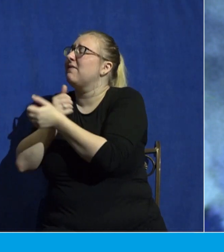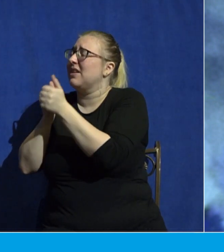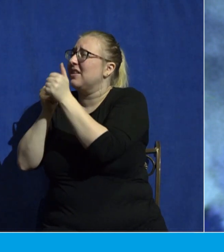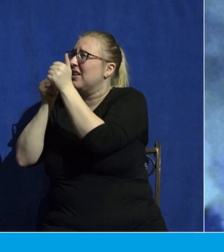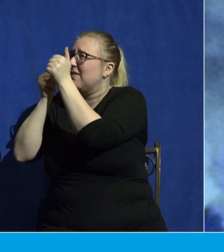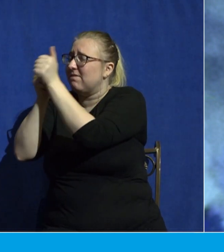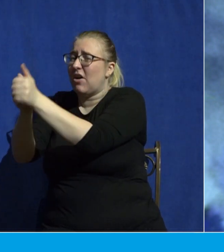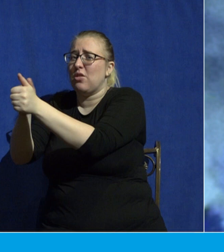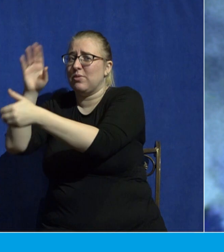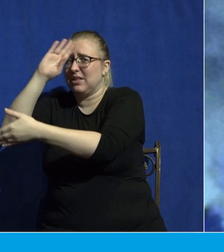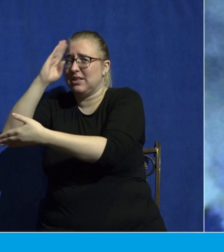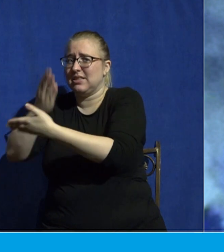would you pray with me